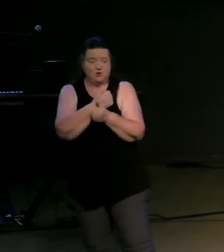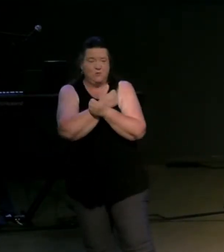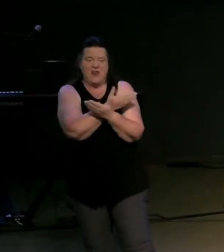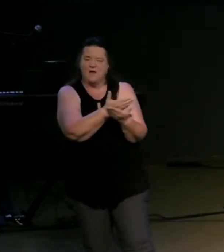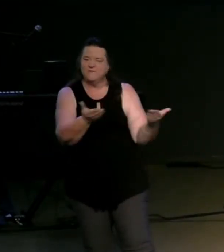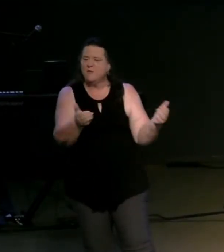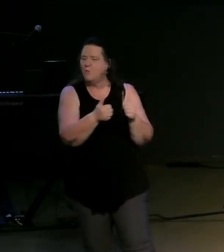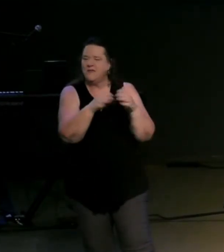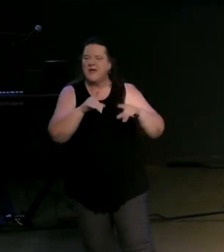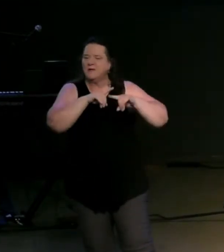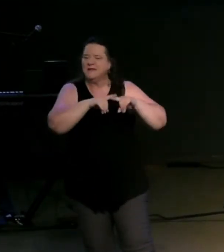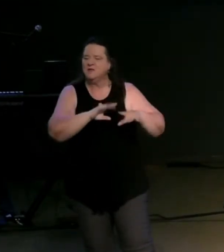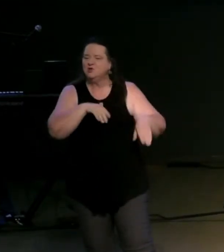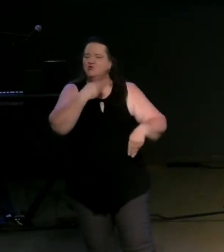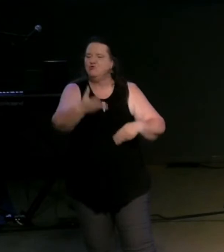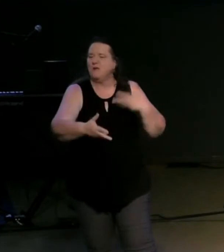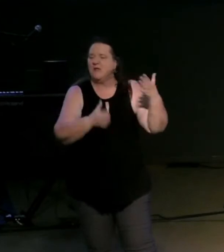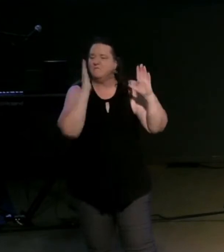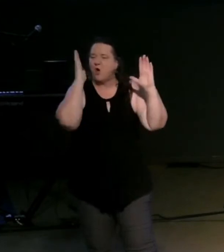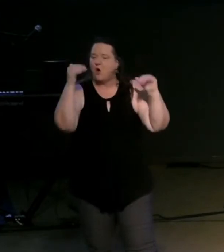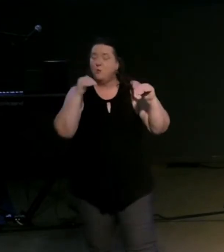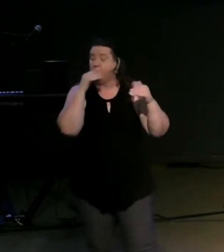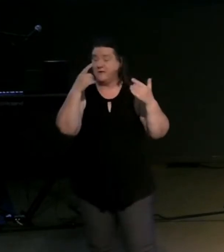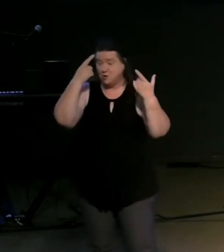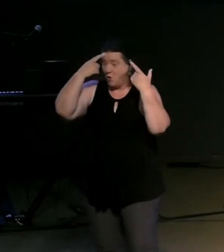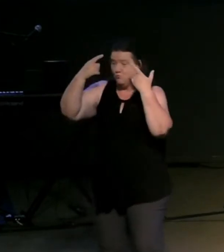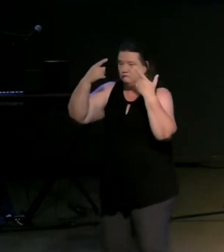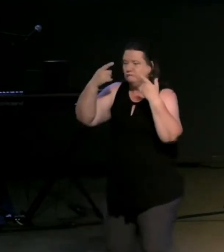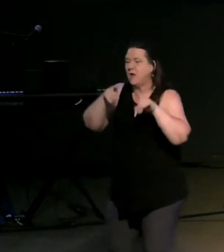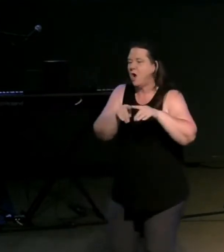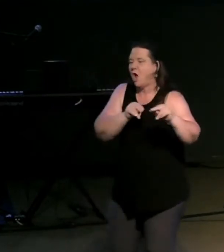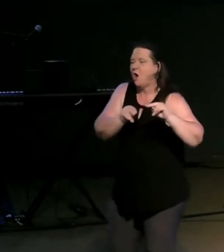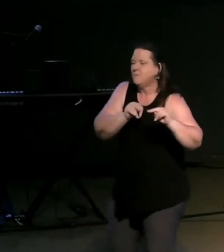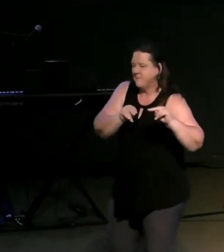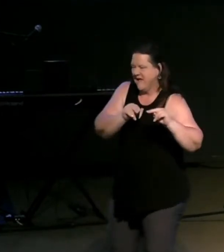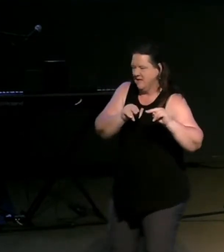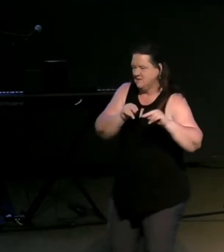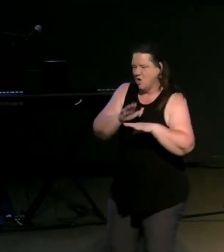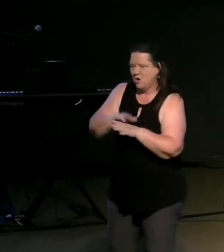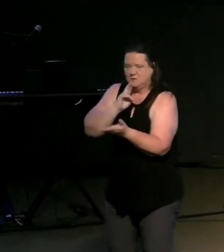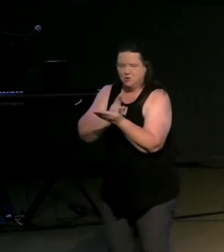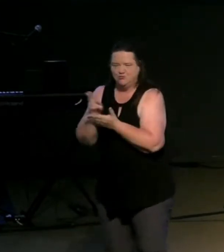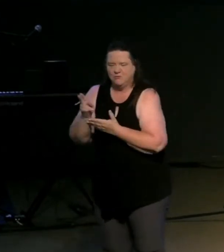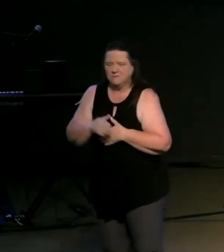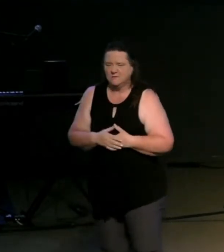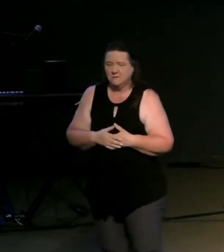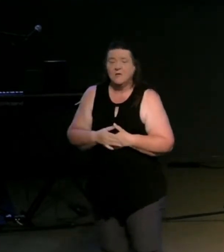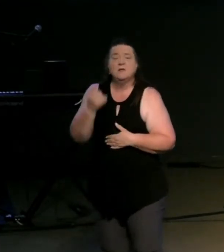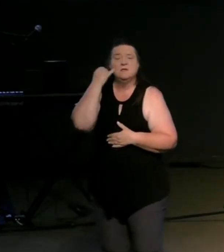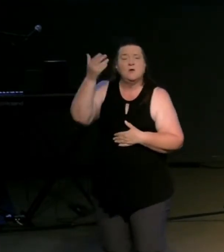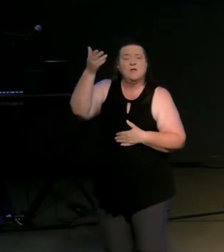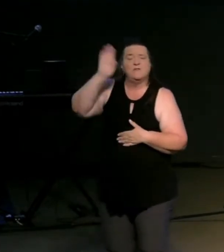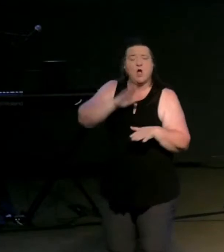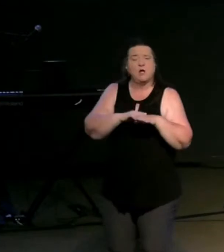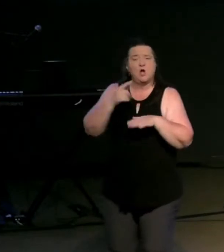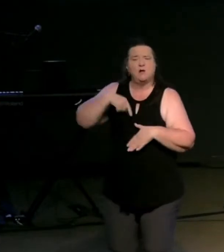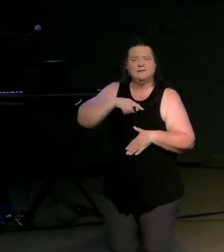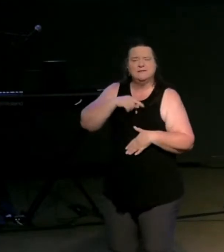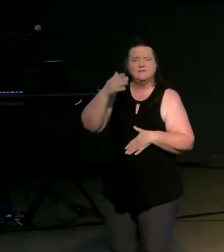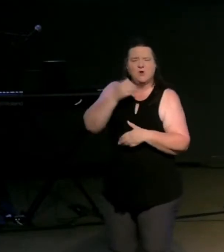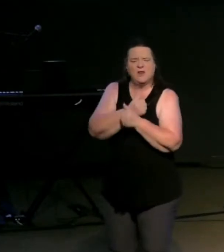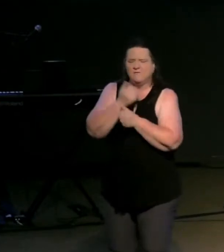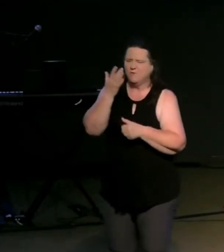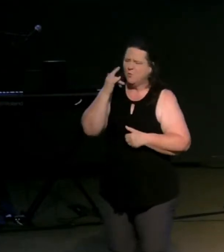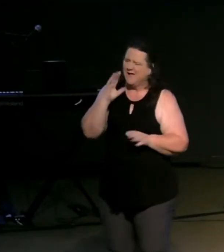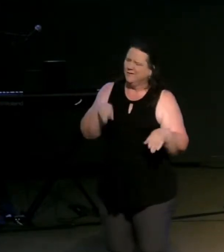so if god has called us to love then why do we see or give mixed messages we've seen signs